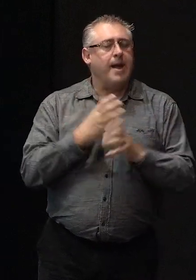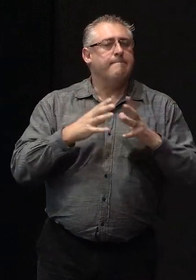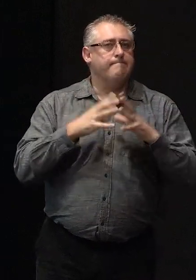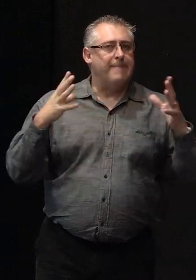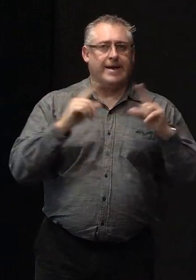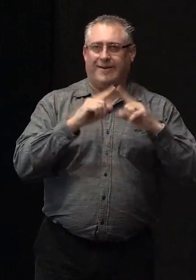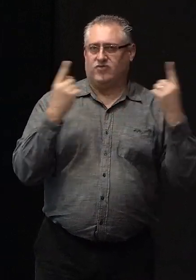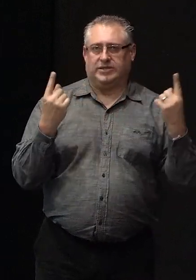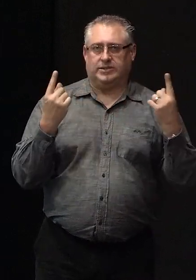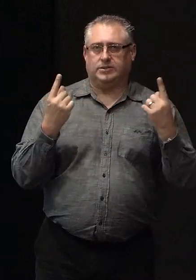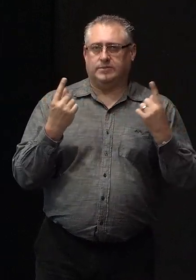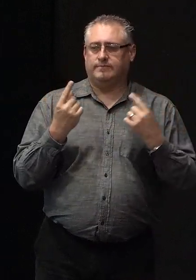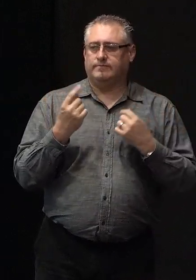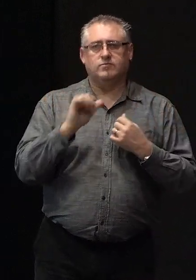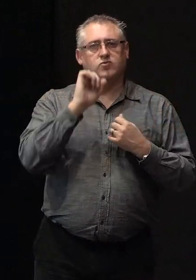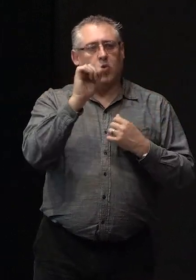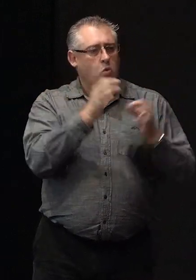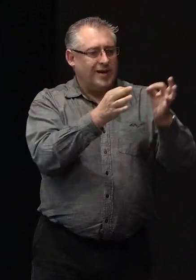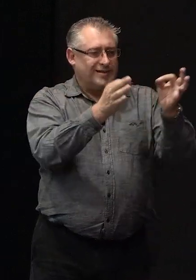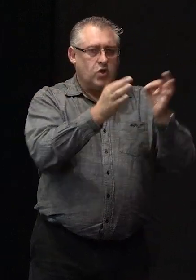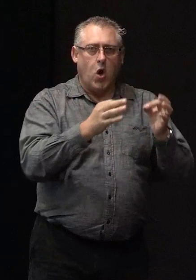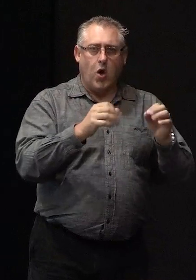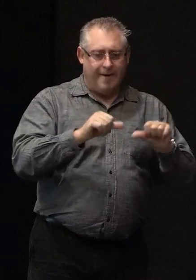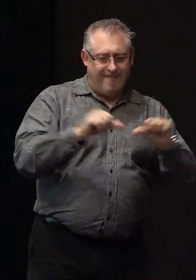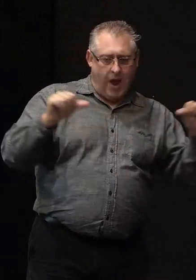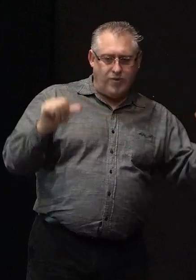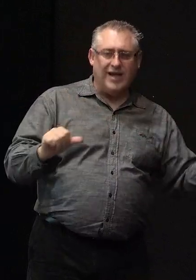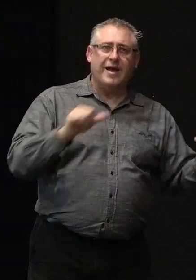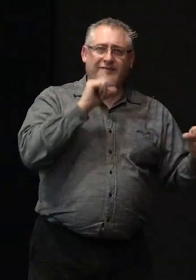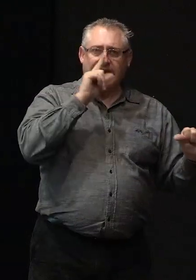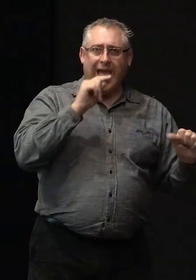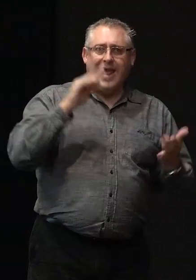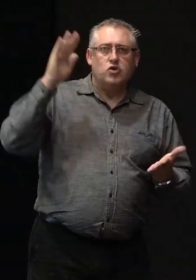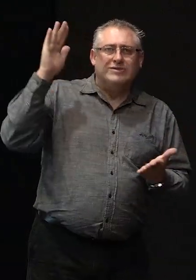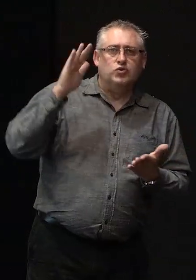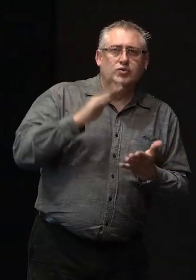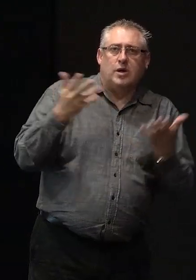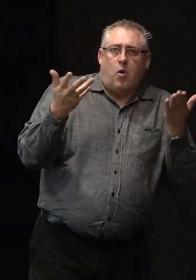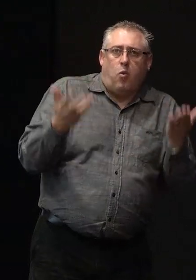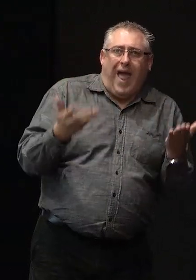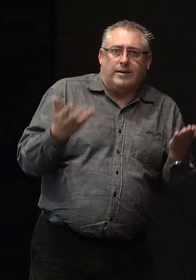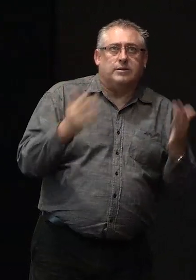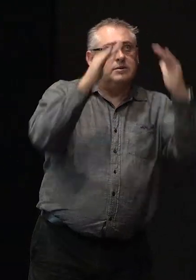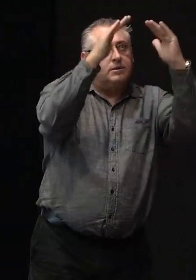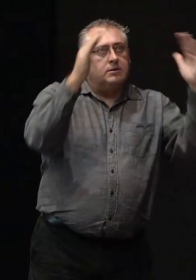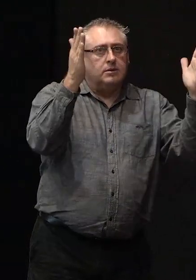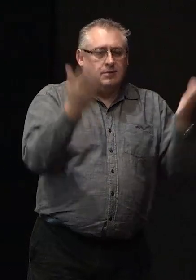difference to your design of your foundation if you can reduce that weight that's bearing on the ground